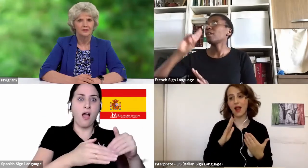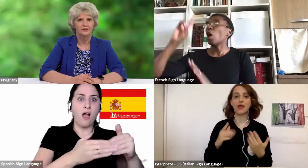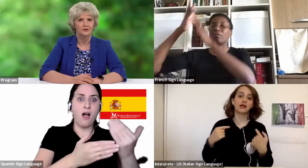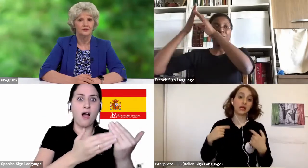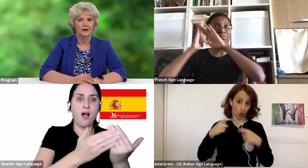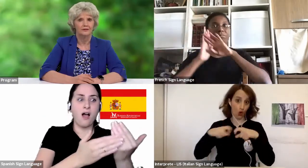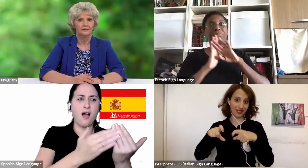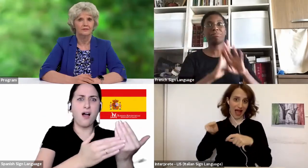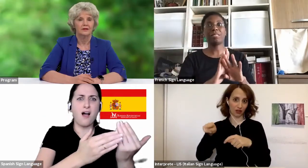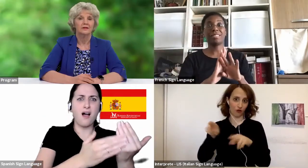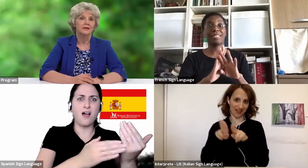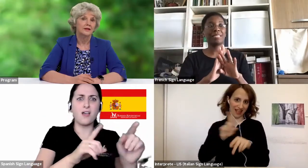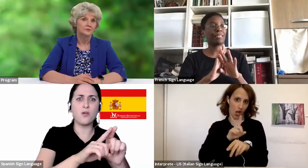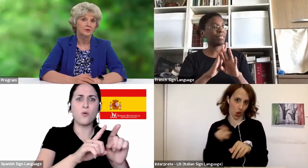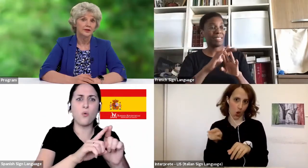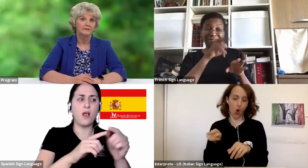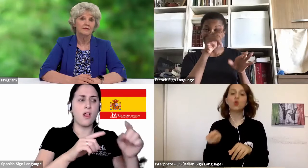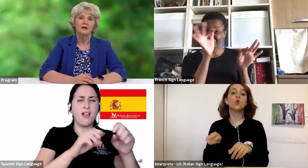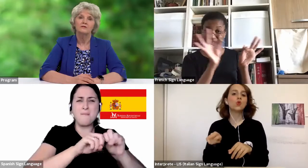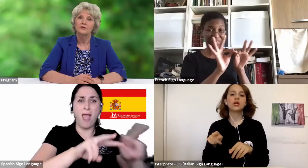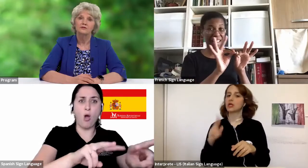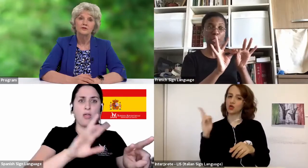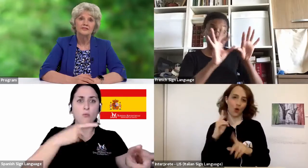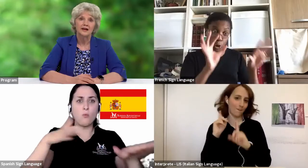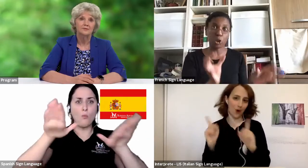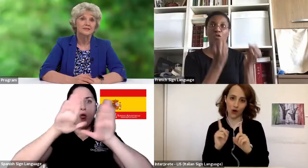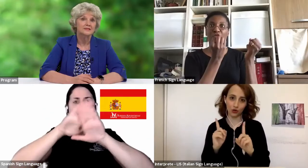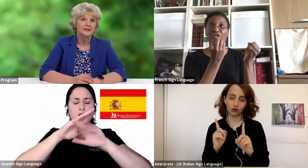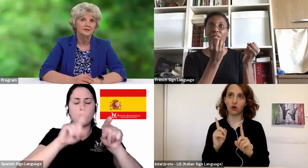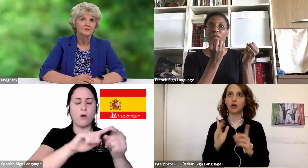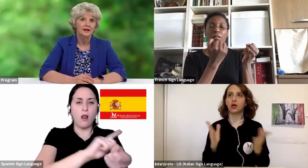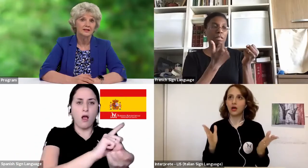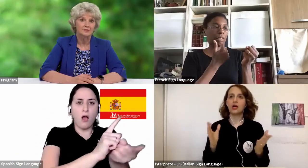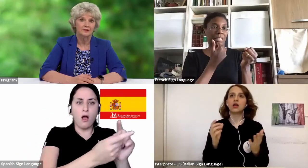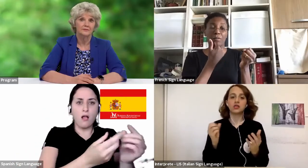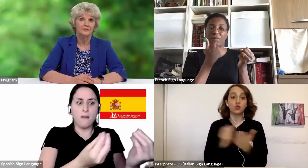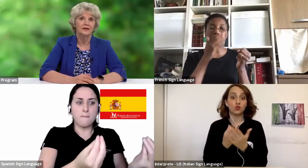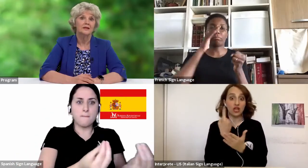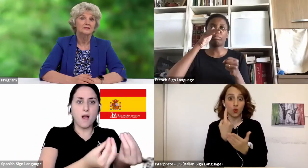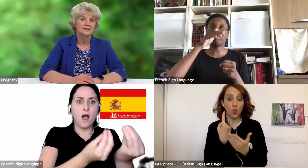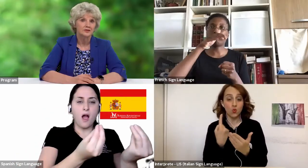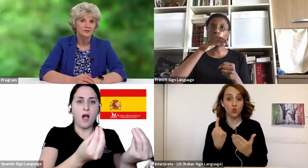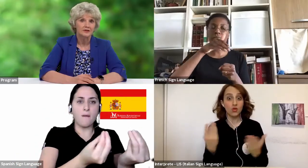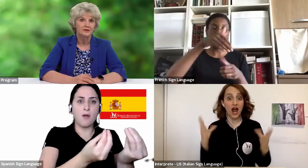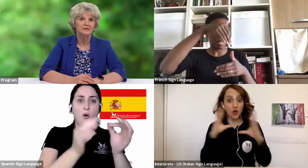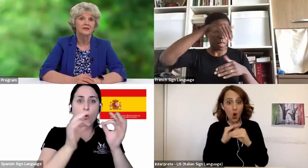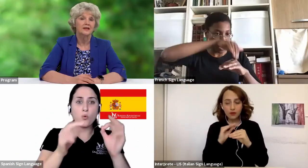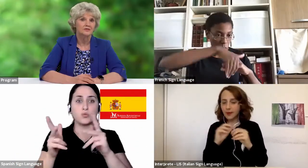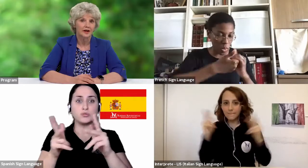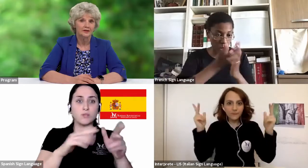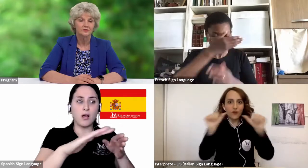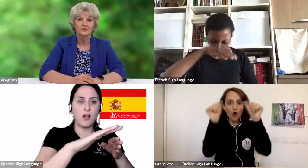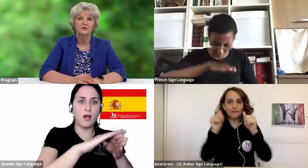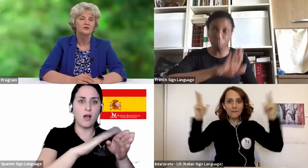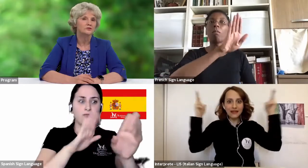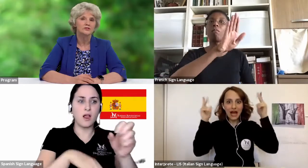miraculous turnaround. The next morning, for the first time since he entered the hospital, his test results and